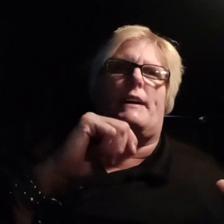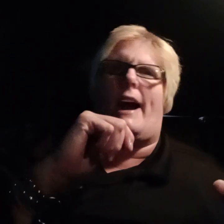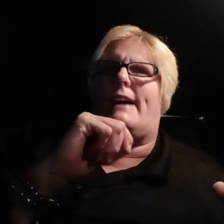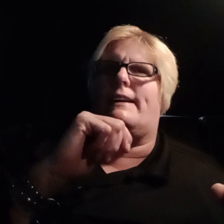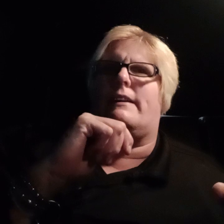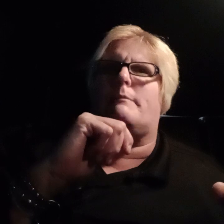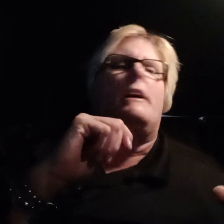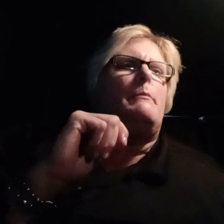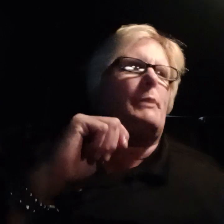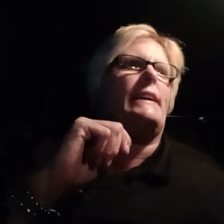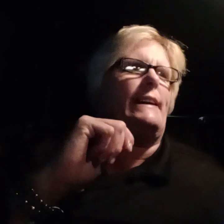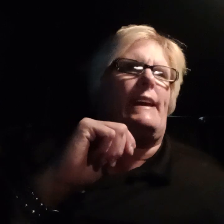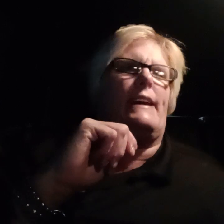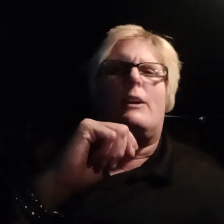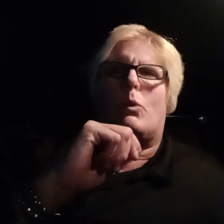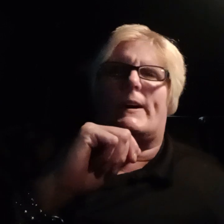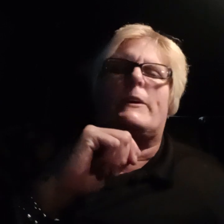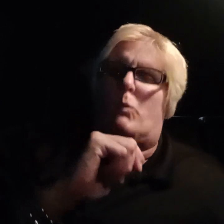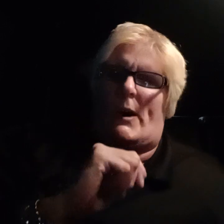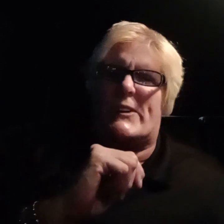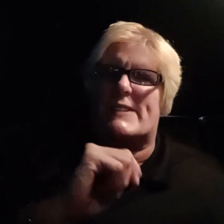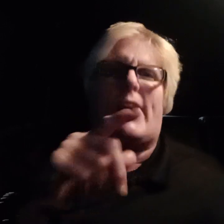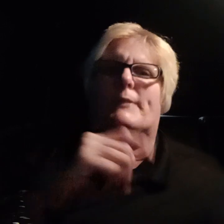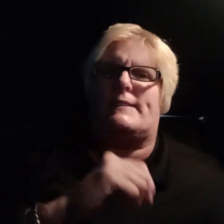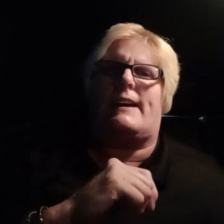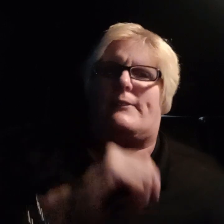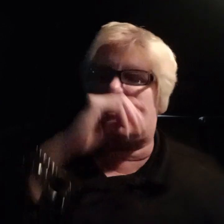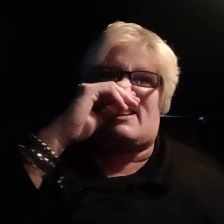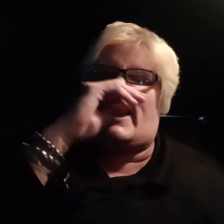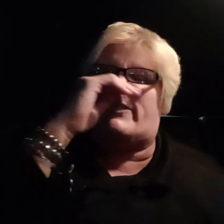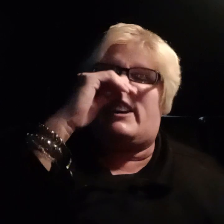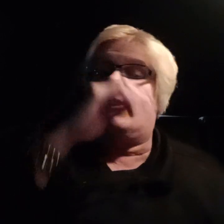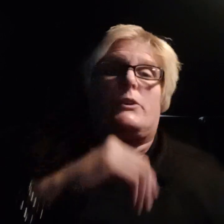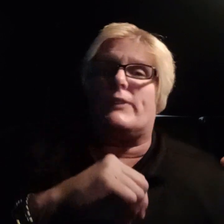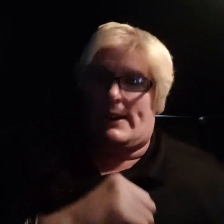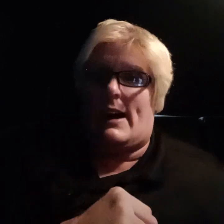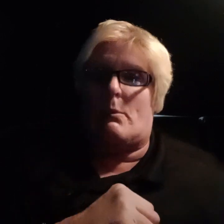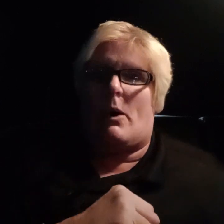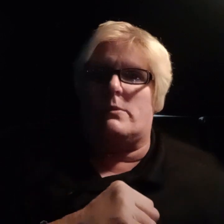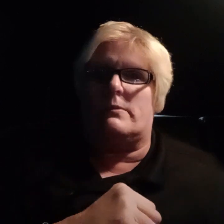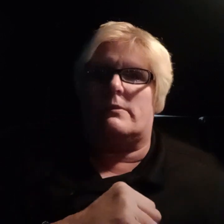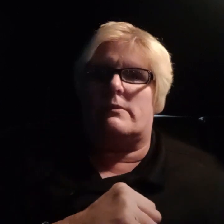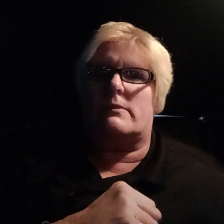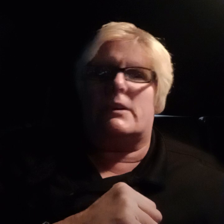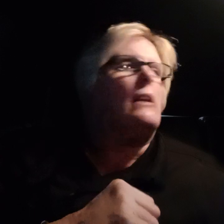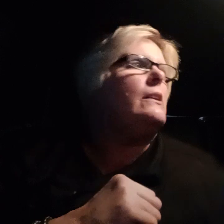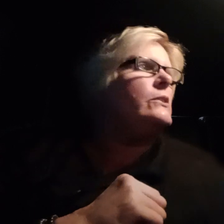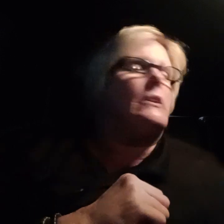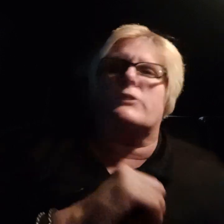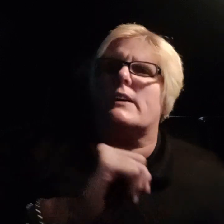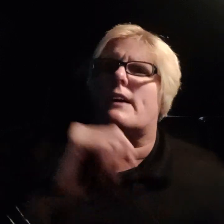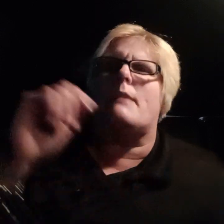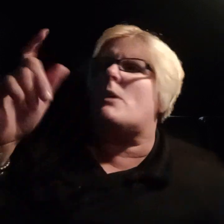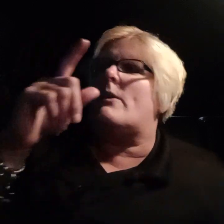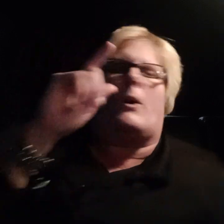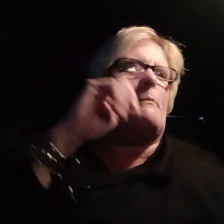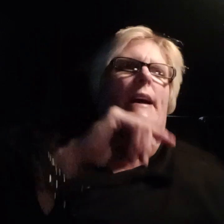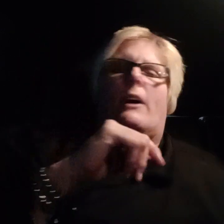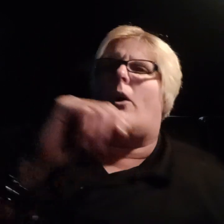be on him picketing where he works every day of his life. You think I won't? You think I won't go make a